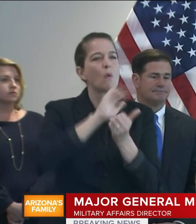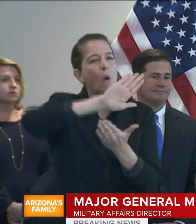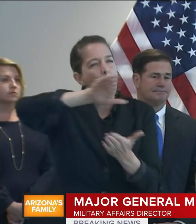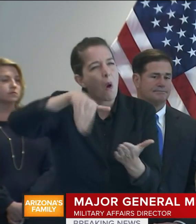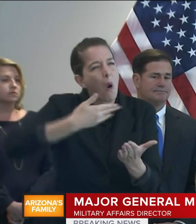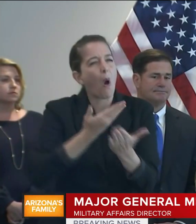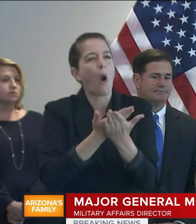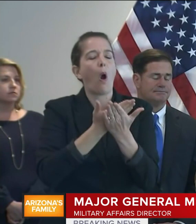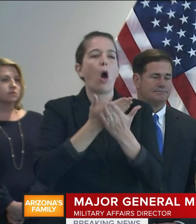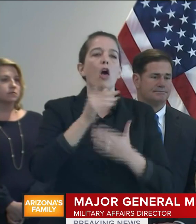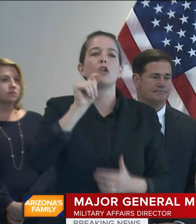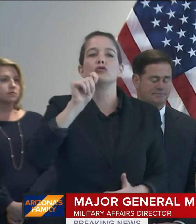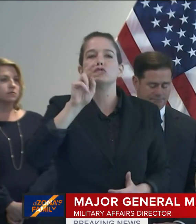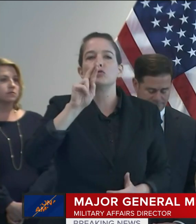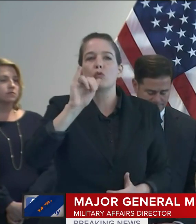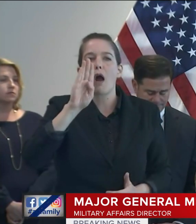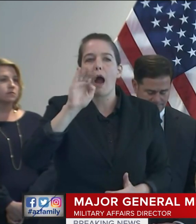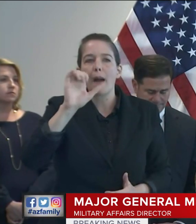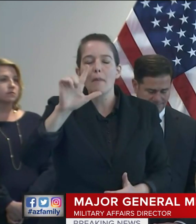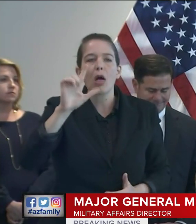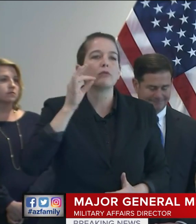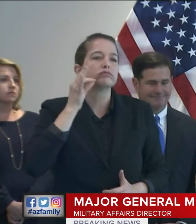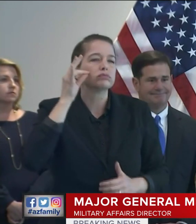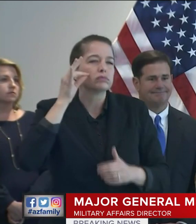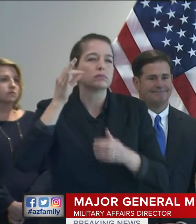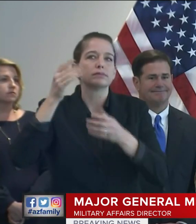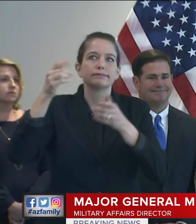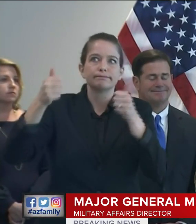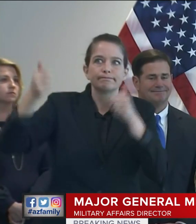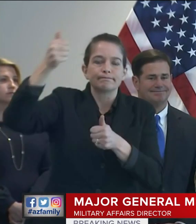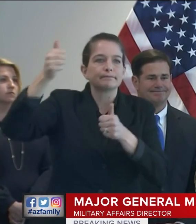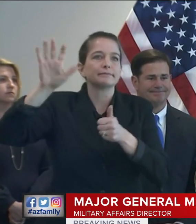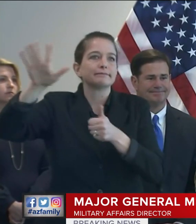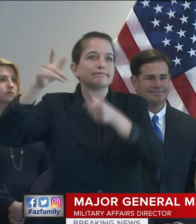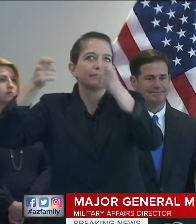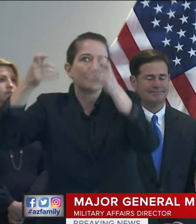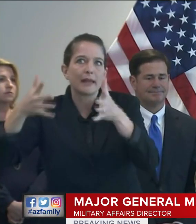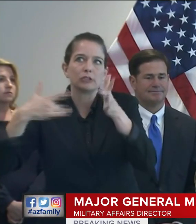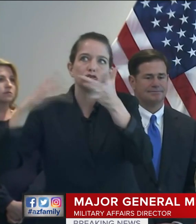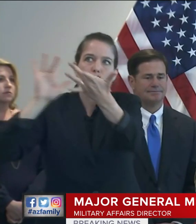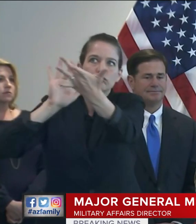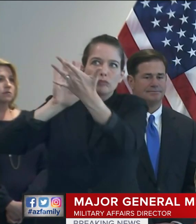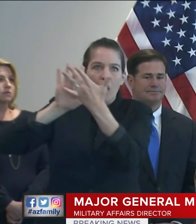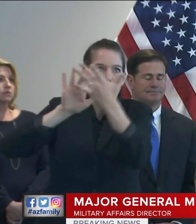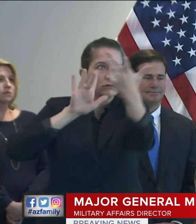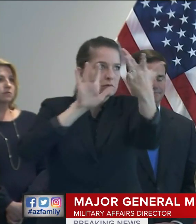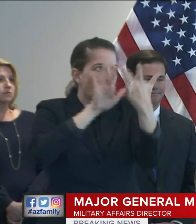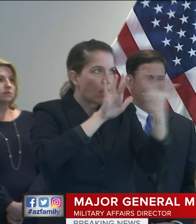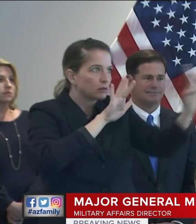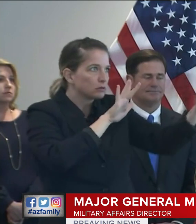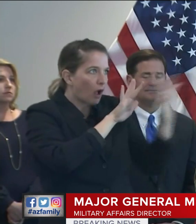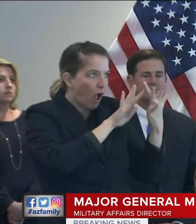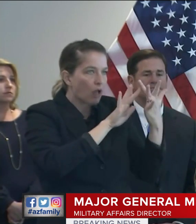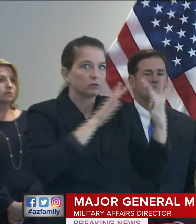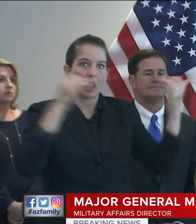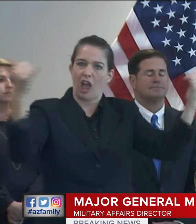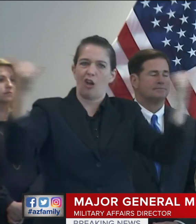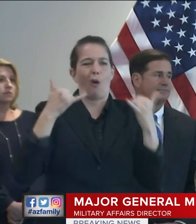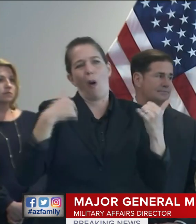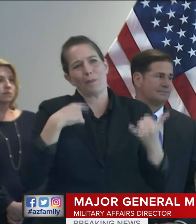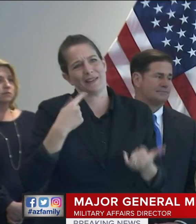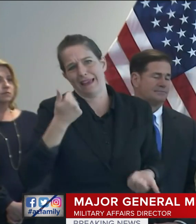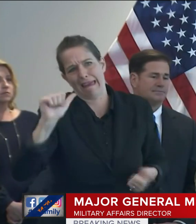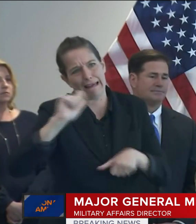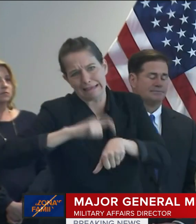the state, and all 15 county emergency managers where they have a direct line to me at any time. They can get